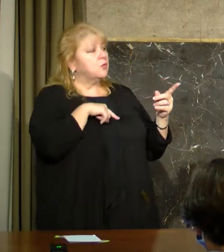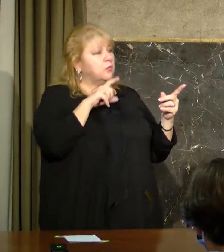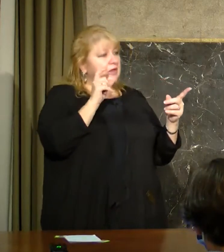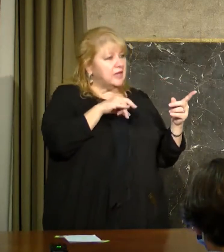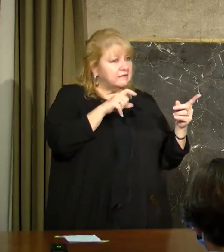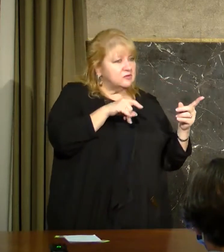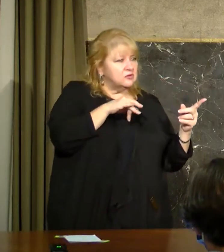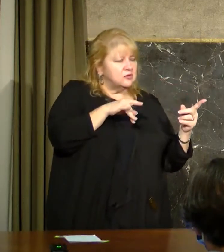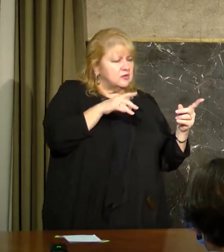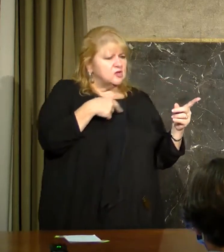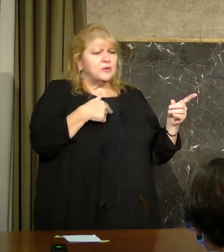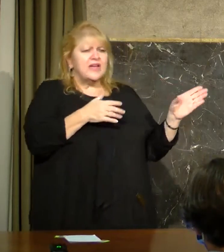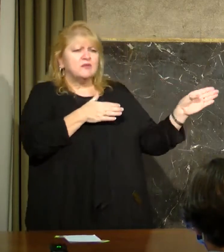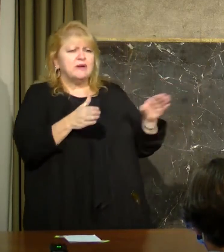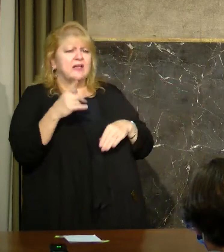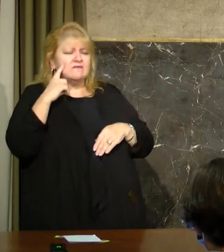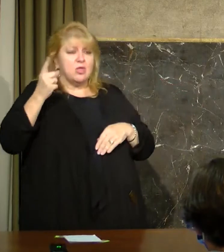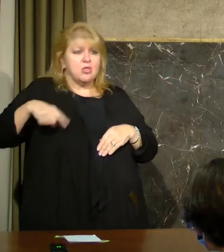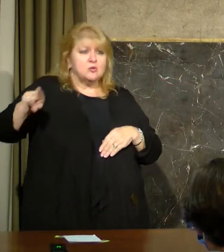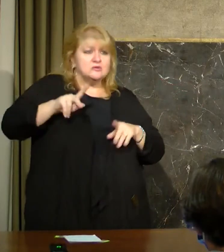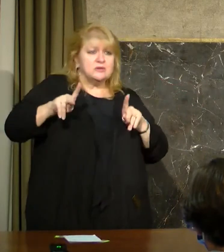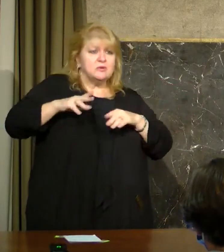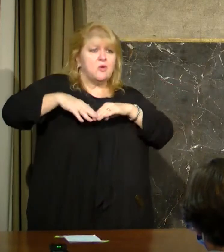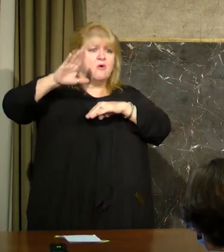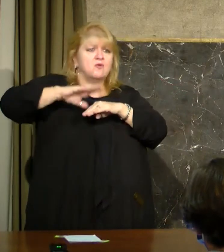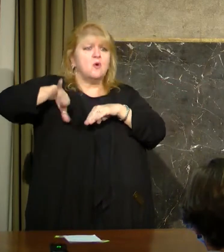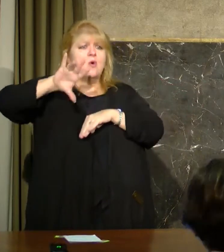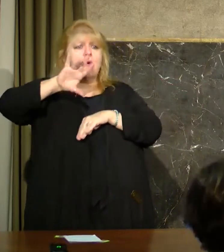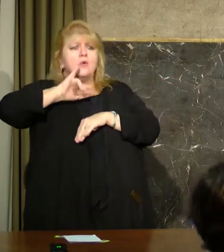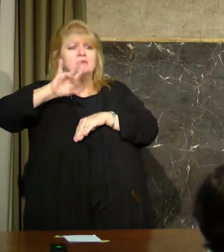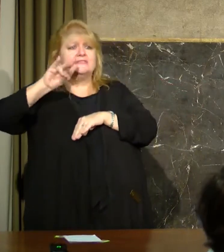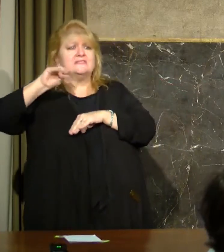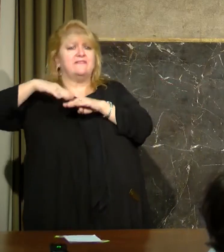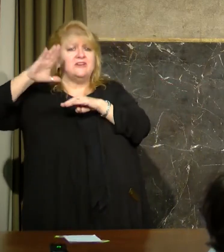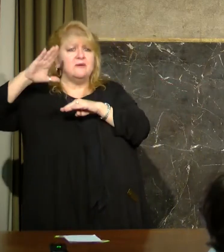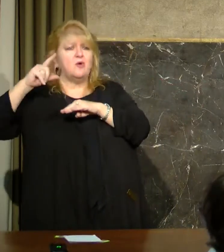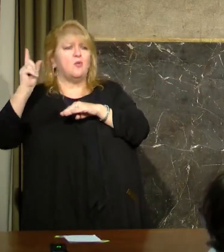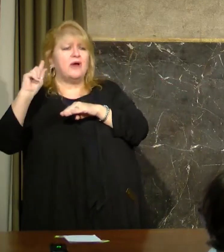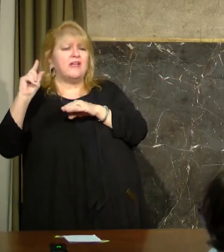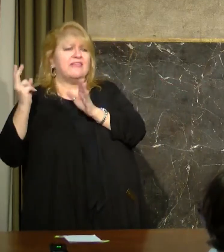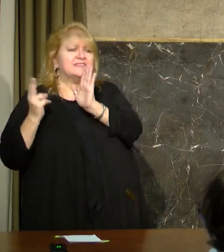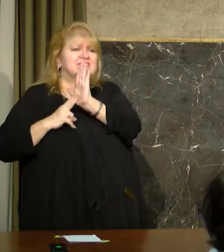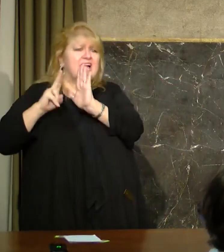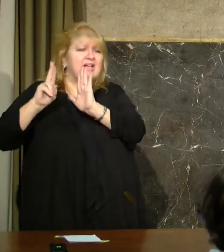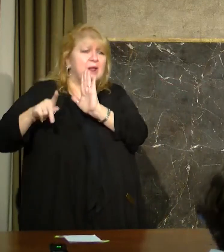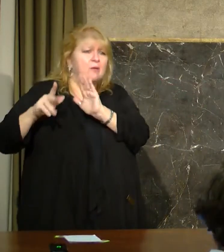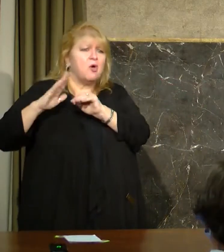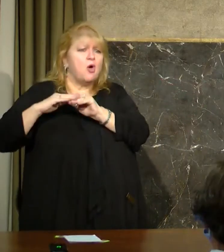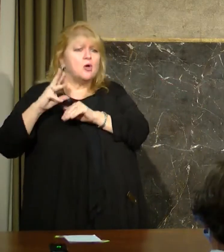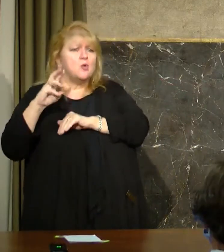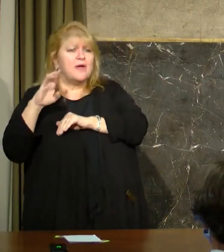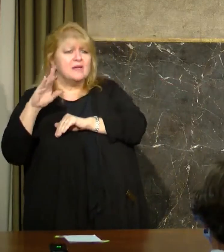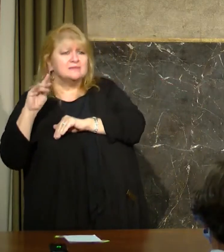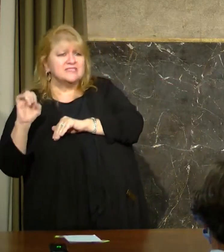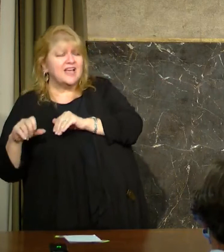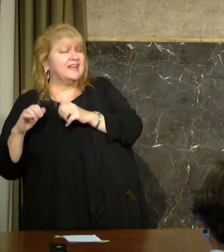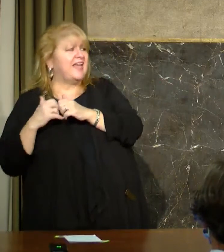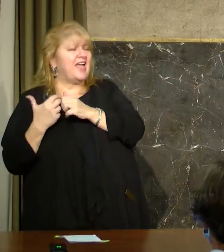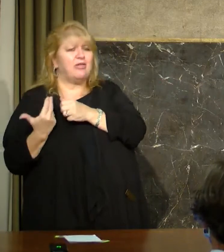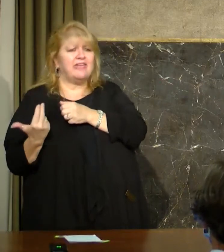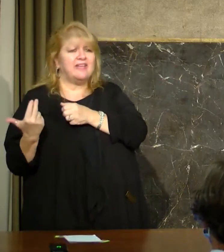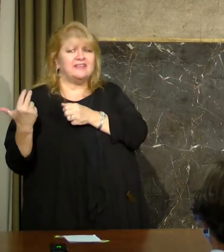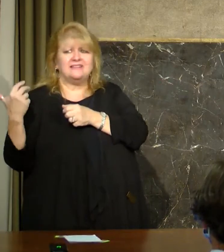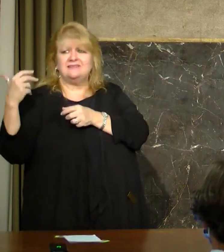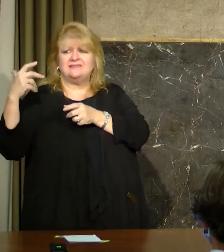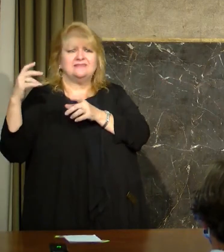to decide among different pharmacies to actually figure out where to get the vaccine? I think it's going to continue to be a multitude of options.